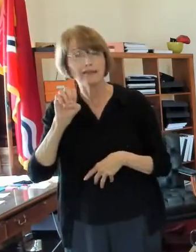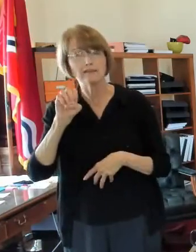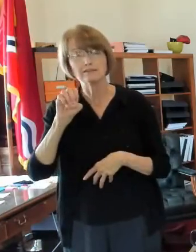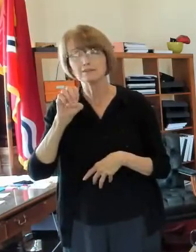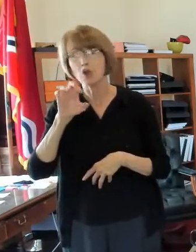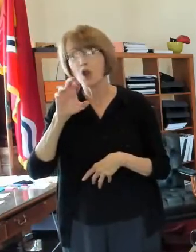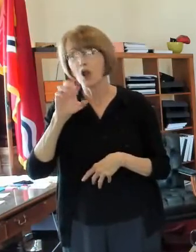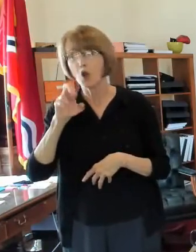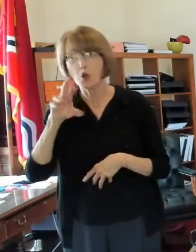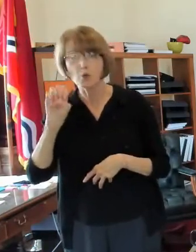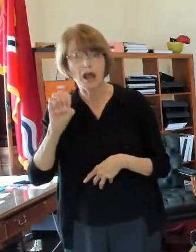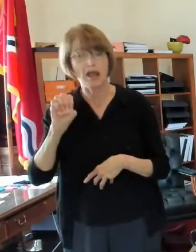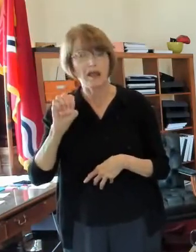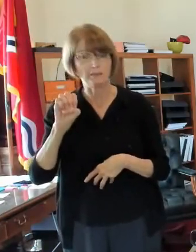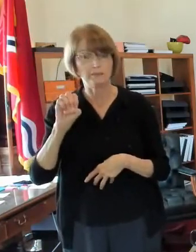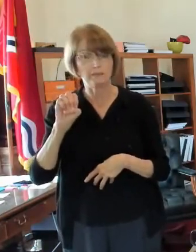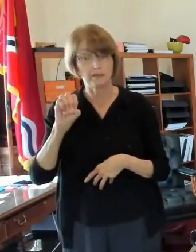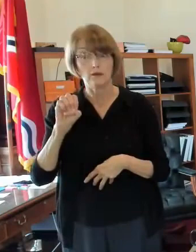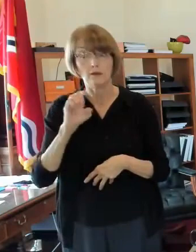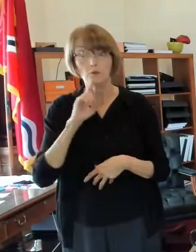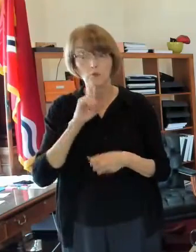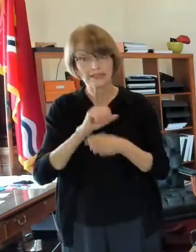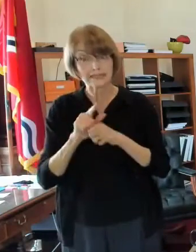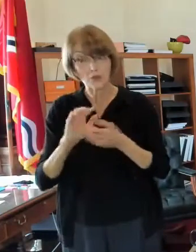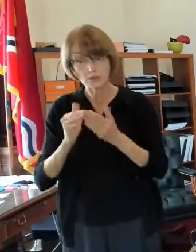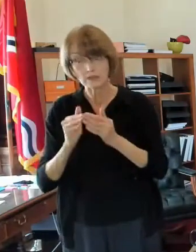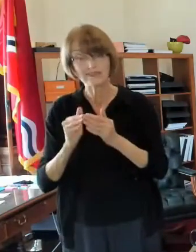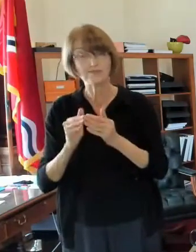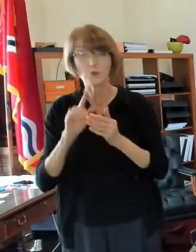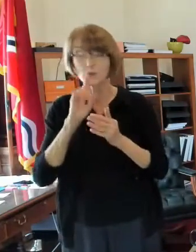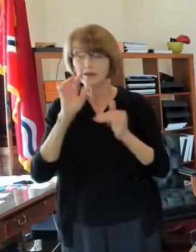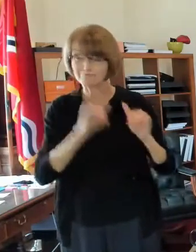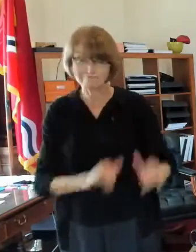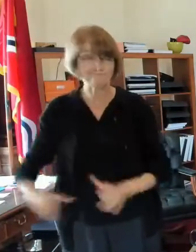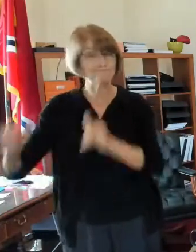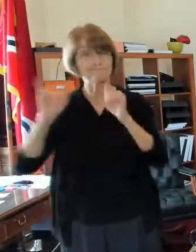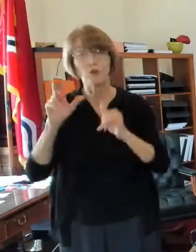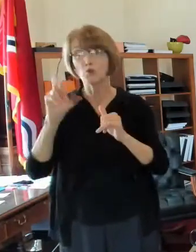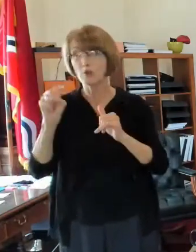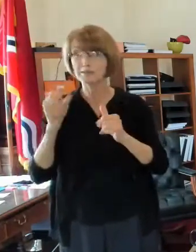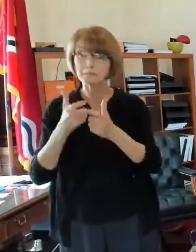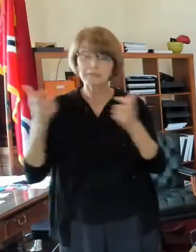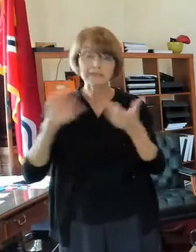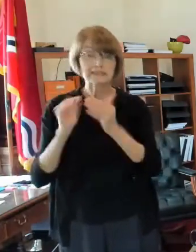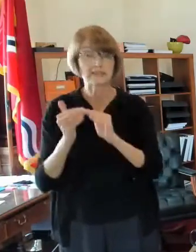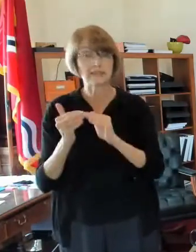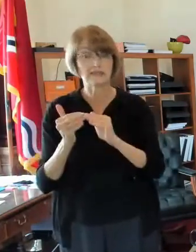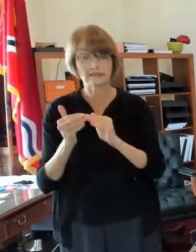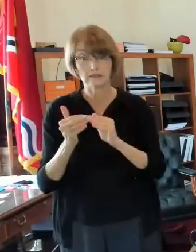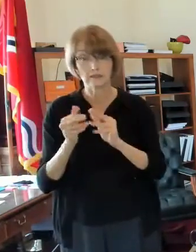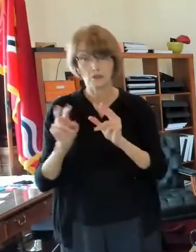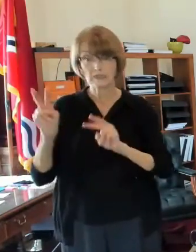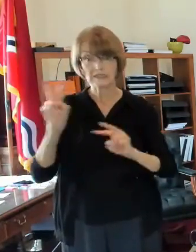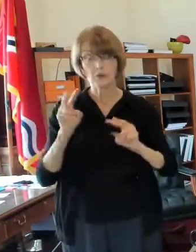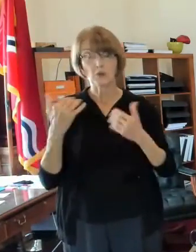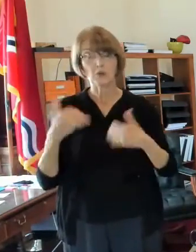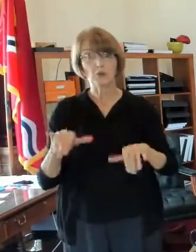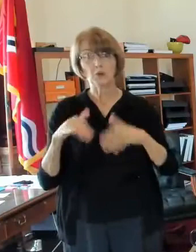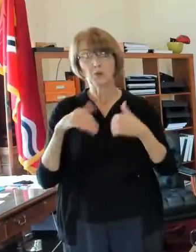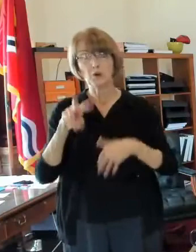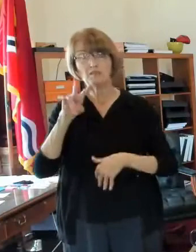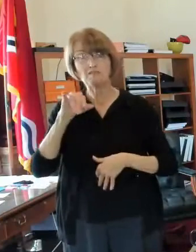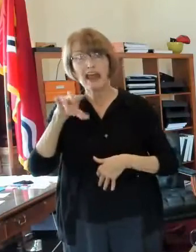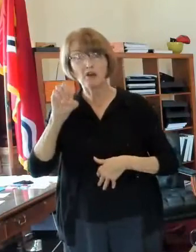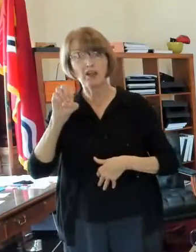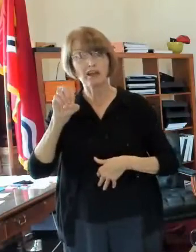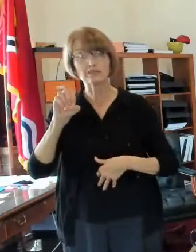city of st louis and across the country in all major cities is just devastating um and